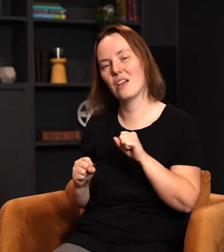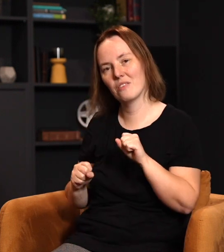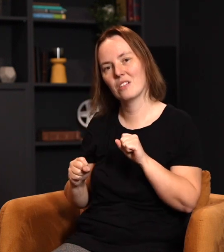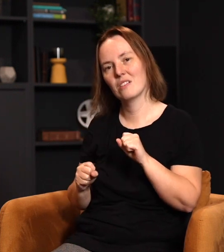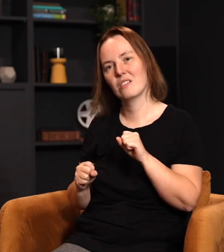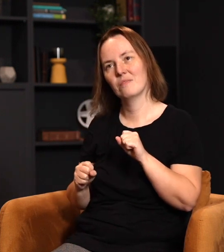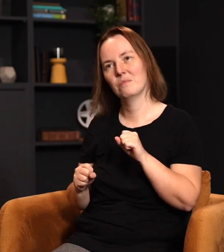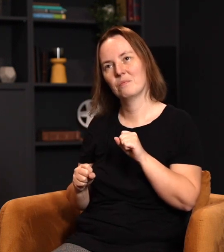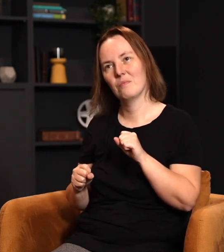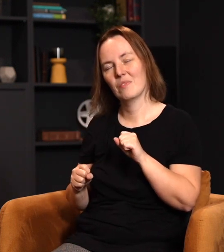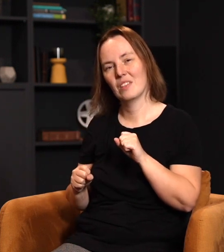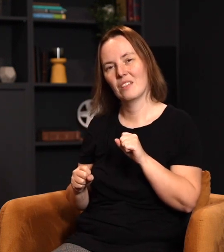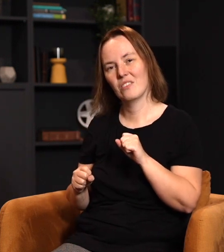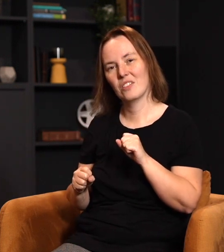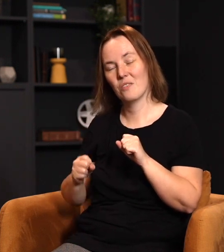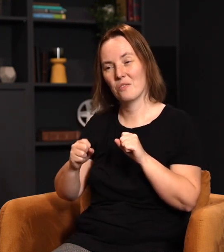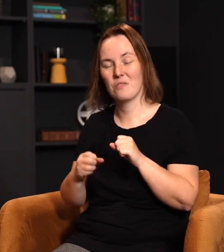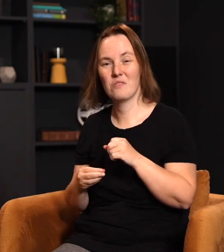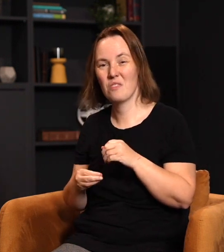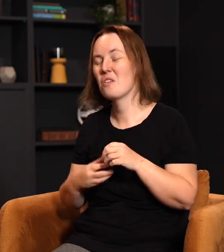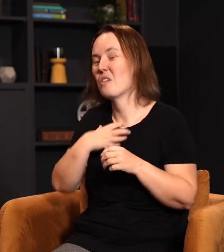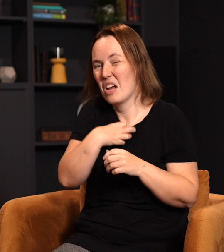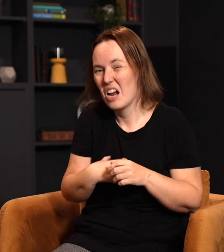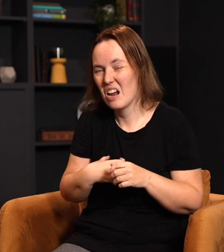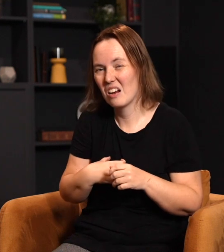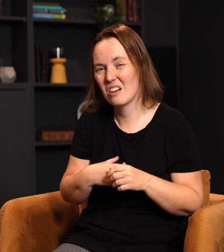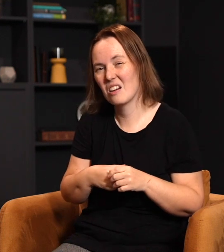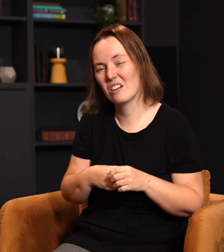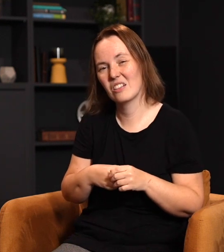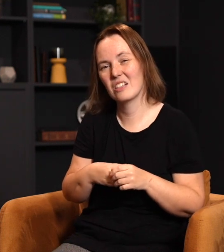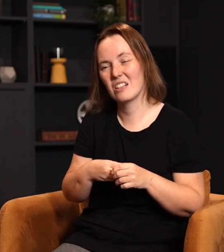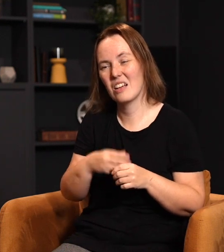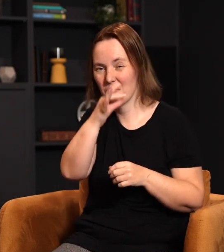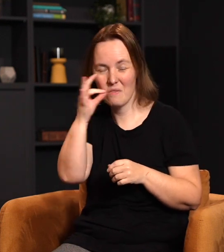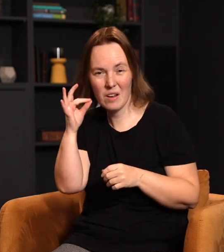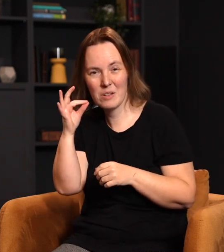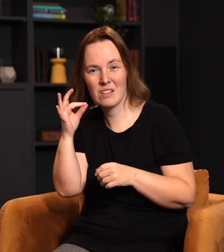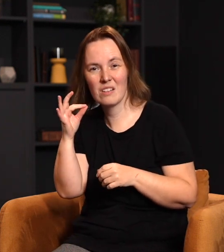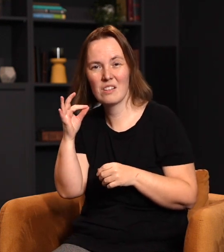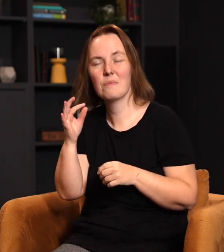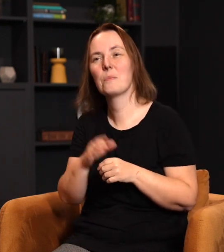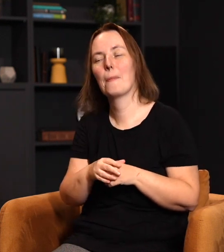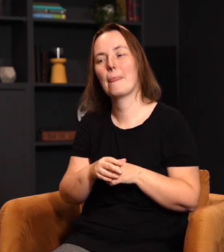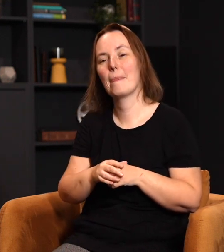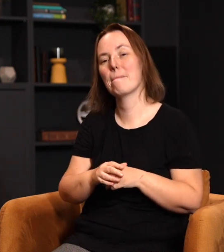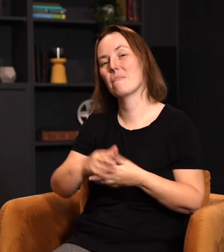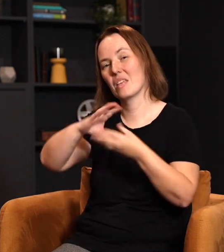saved, starvation, and maybe annihilation because of the presence of a man who had the blessing of God upon his life. You know the story of